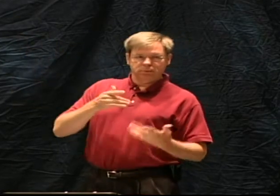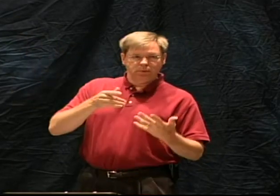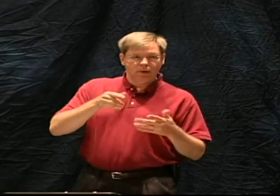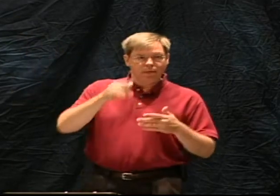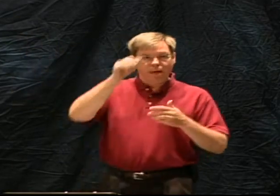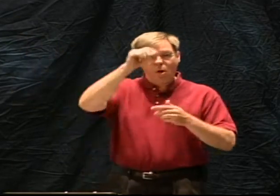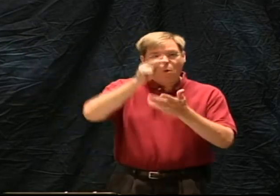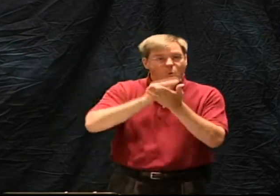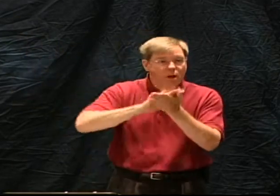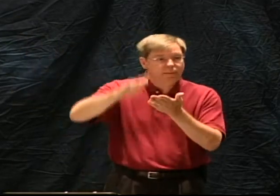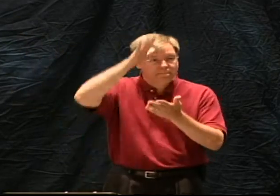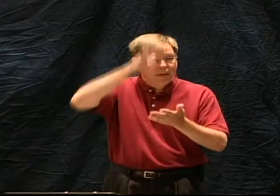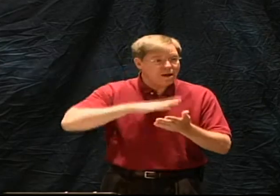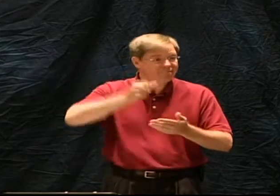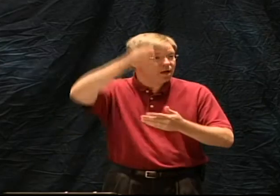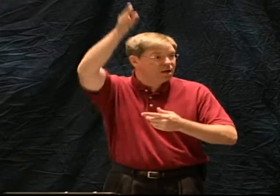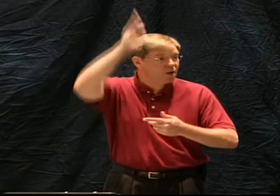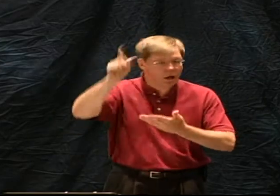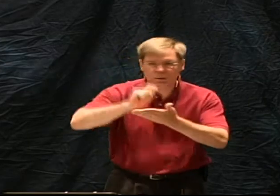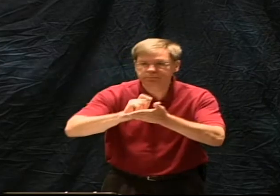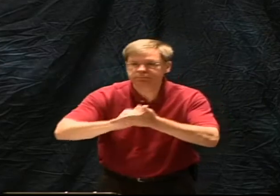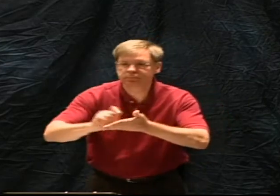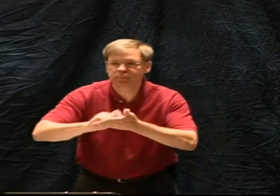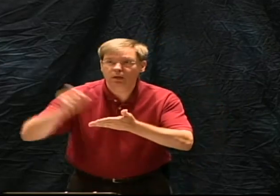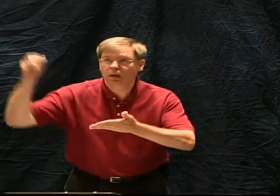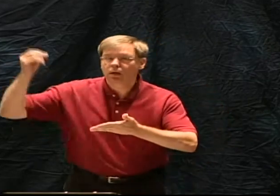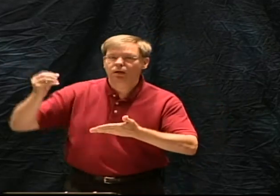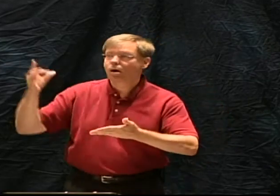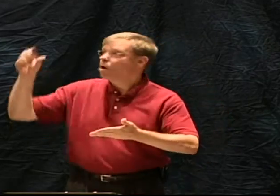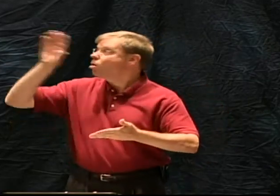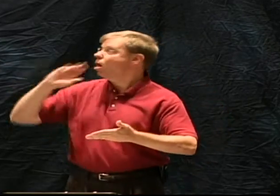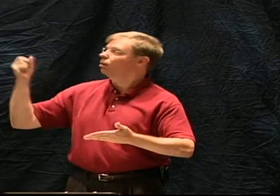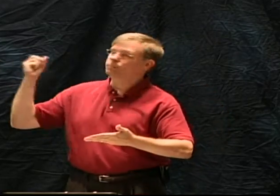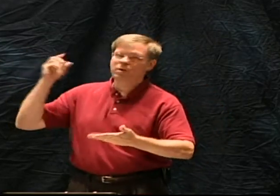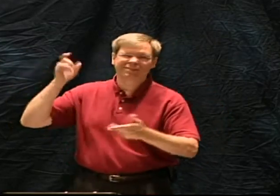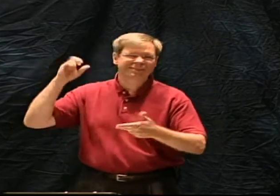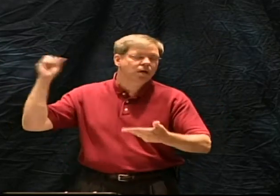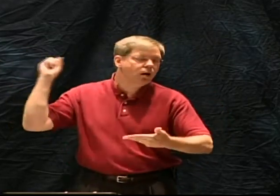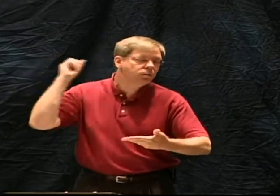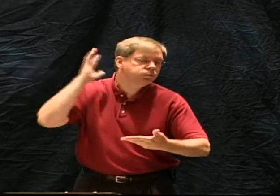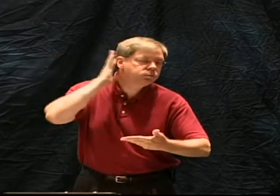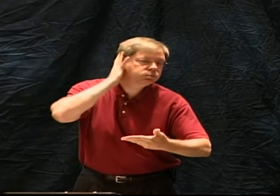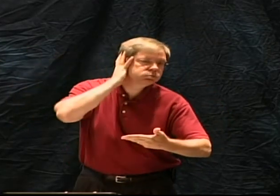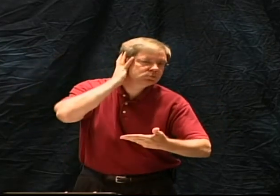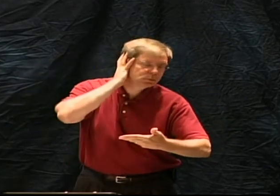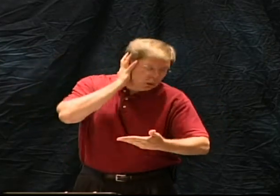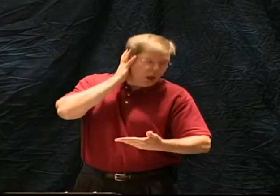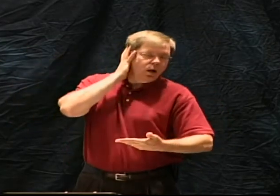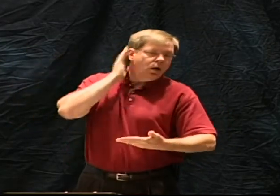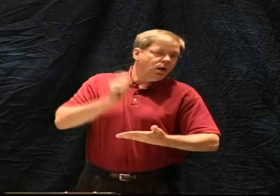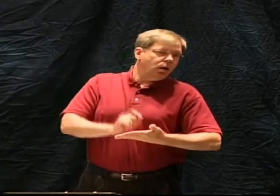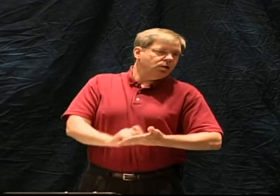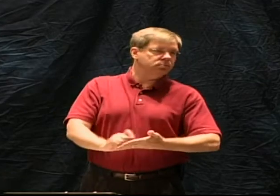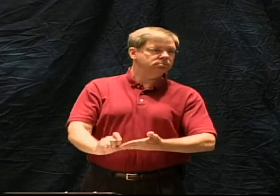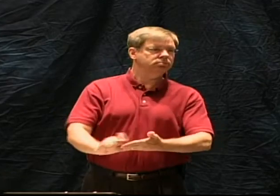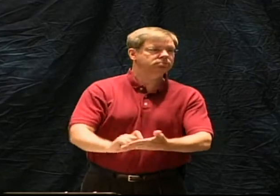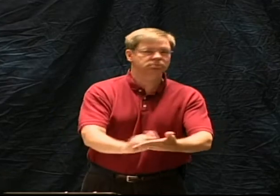And the writers of the scriptures are the ones who are acted upon. They are breathed upon,